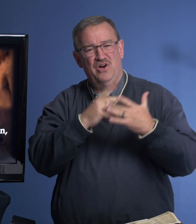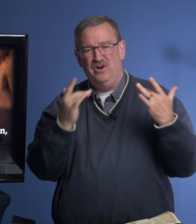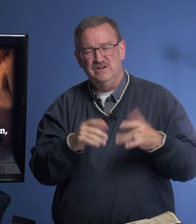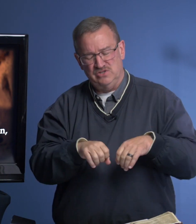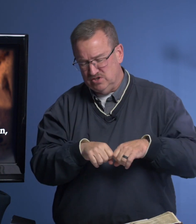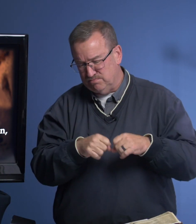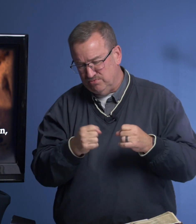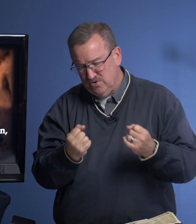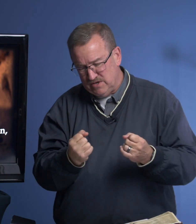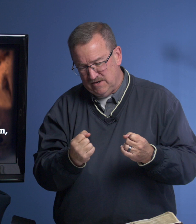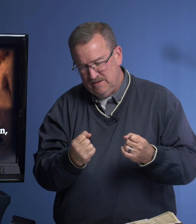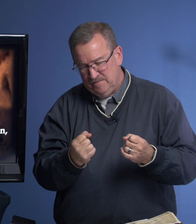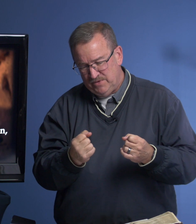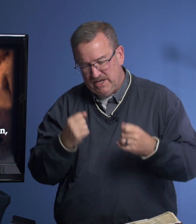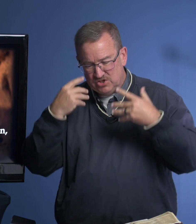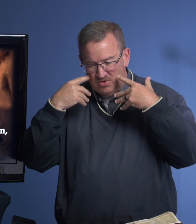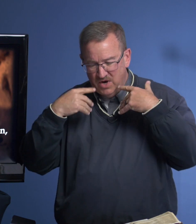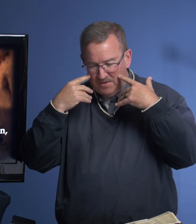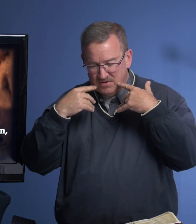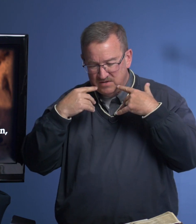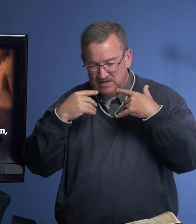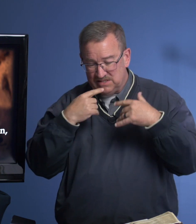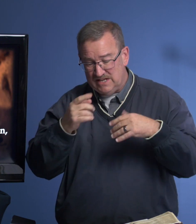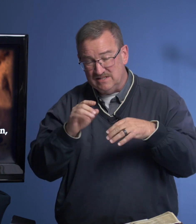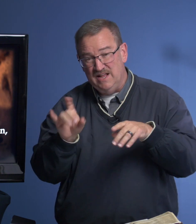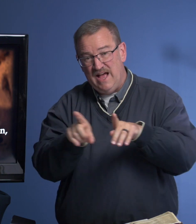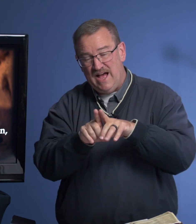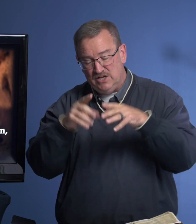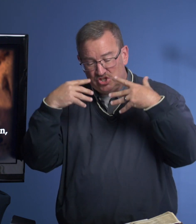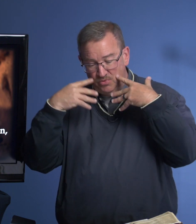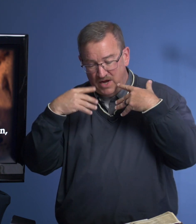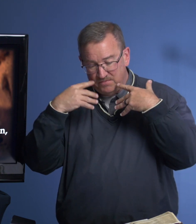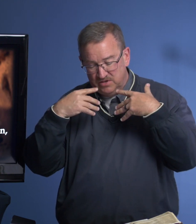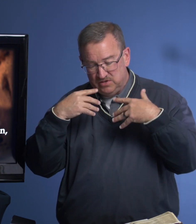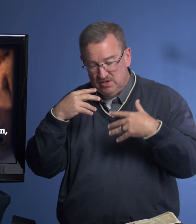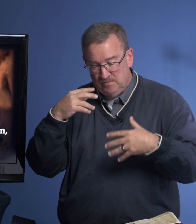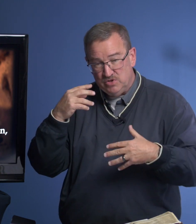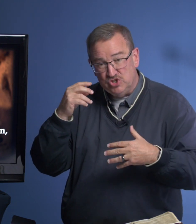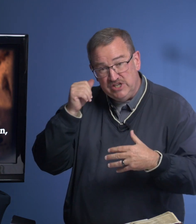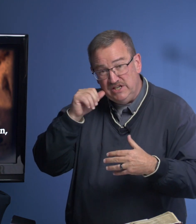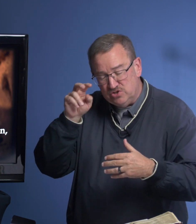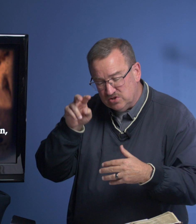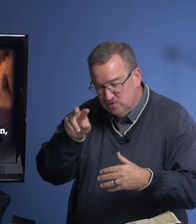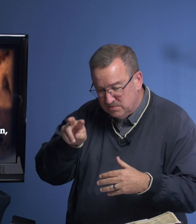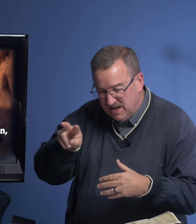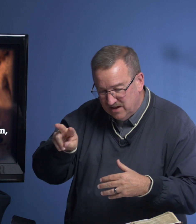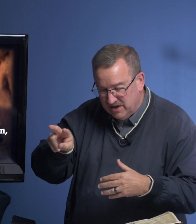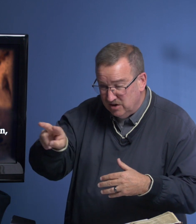heart is just broken. And she wept. It says that as she wept, she stooped down and